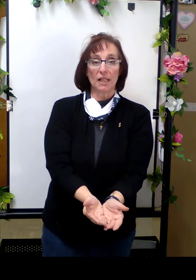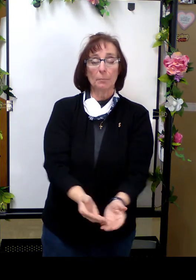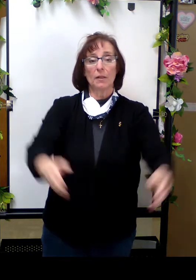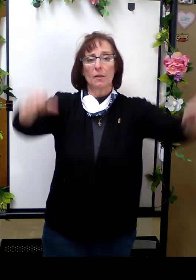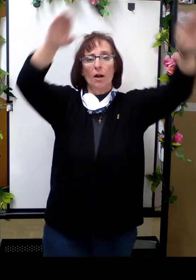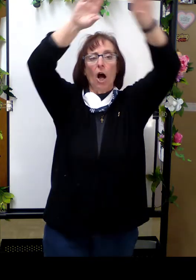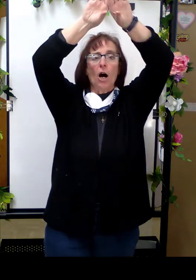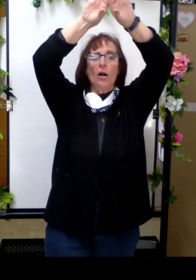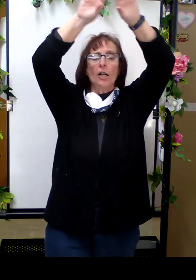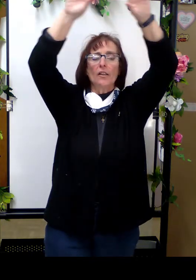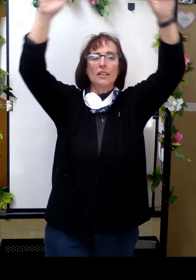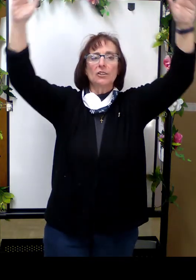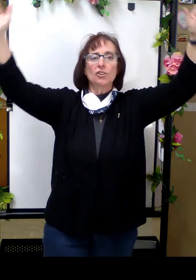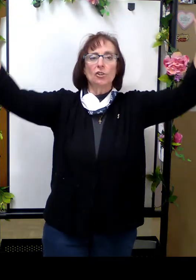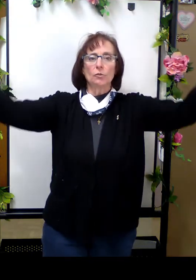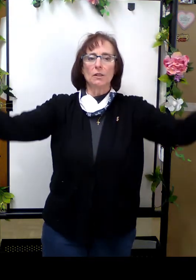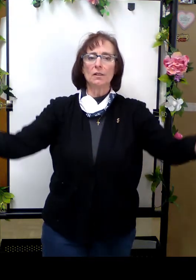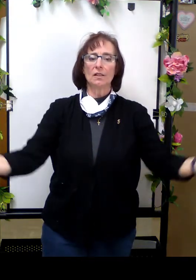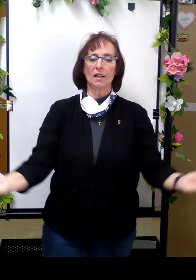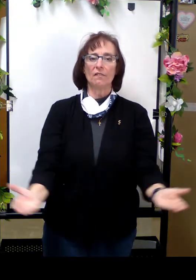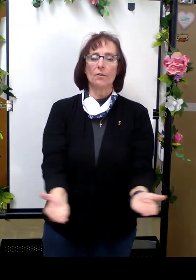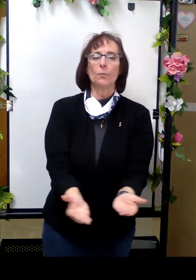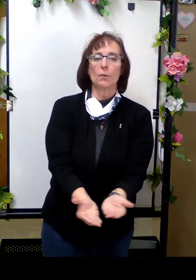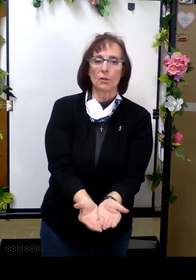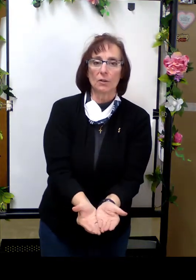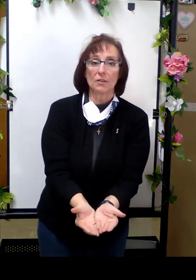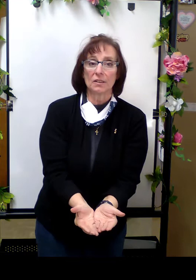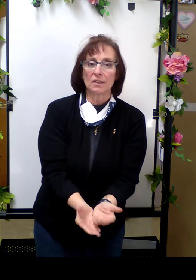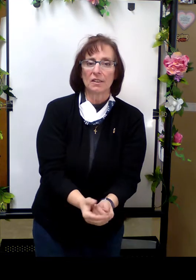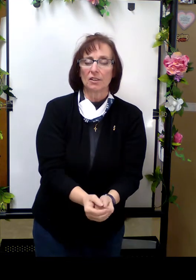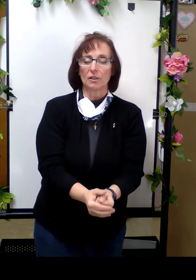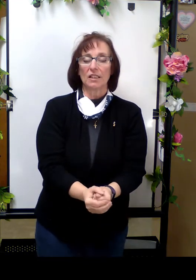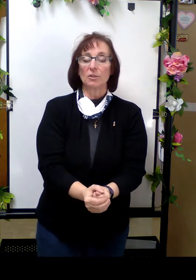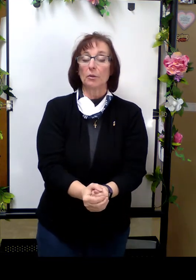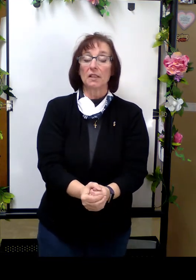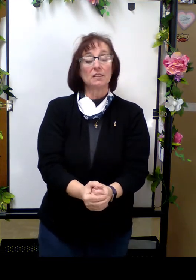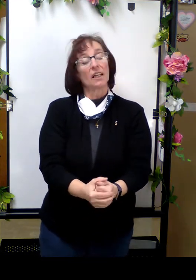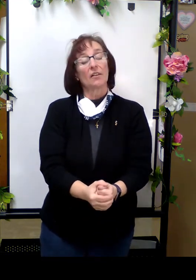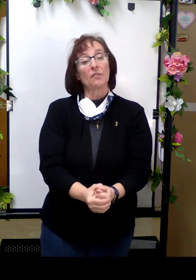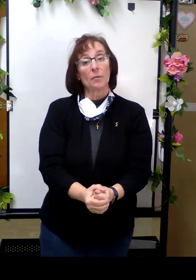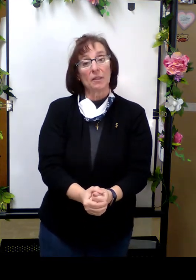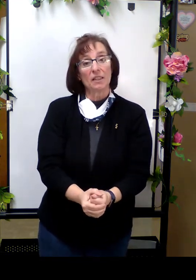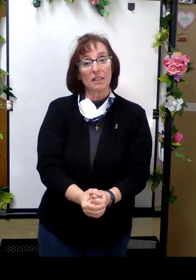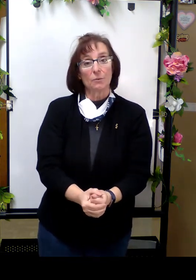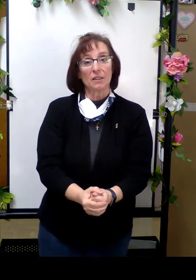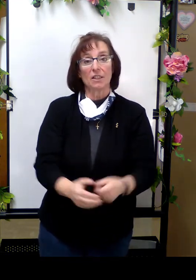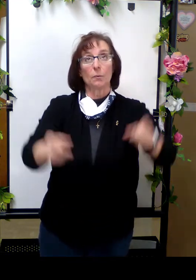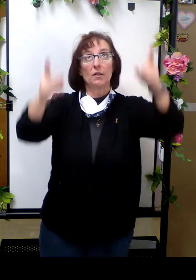time? All of the little children of the world. Good. Let's put that together from the beginning. We're going to start with